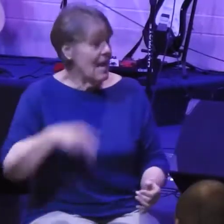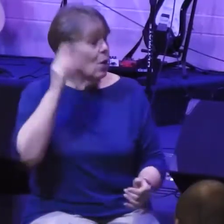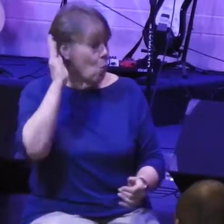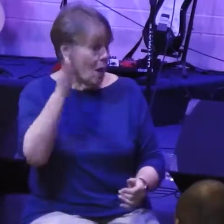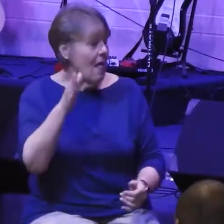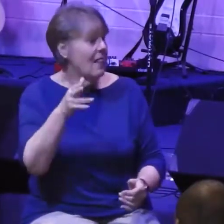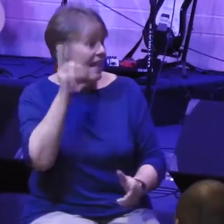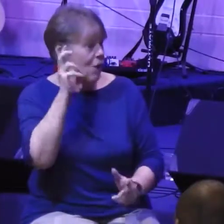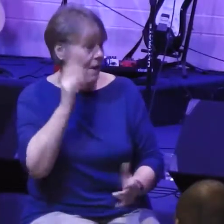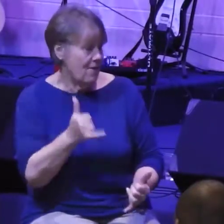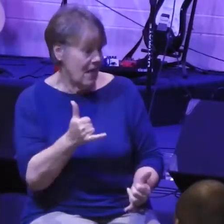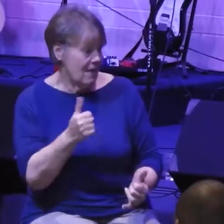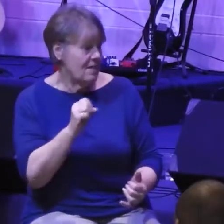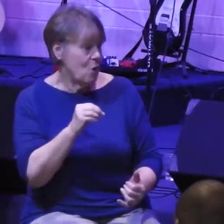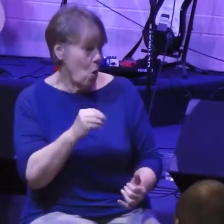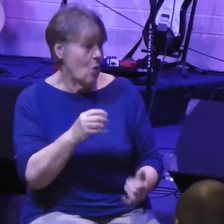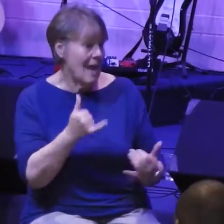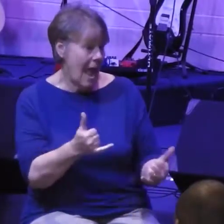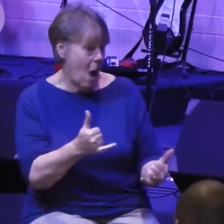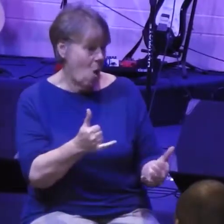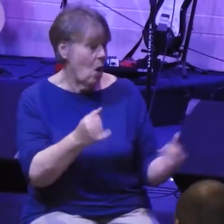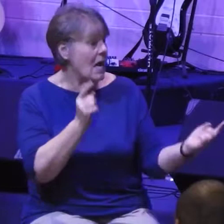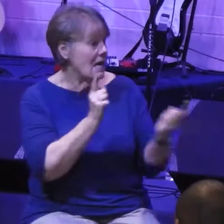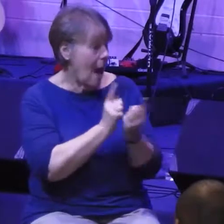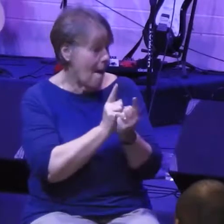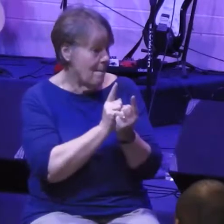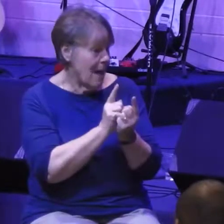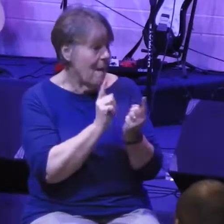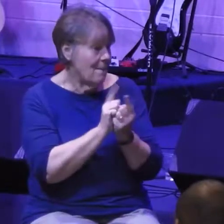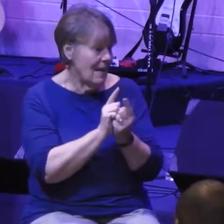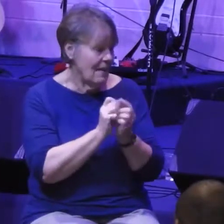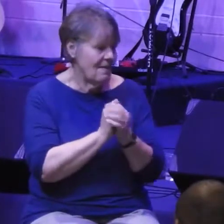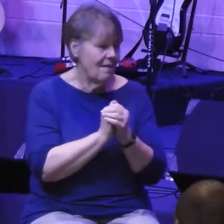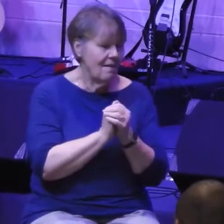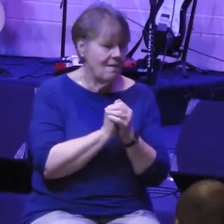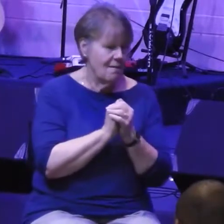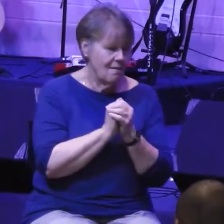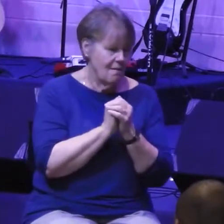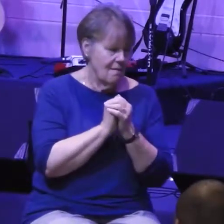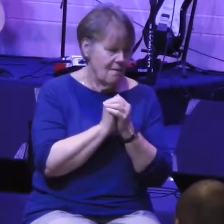let us meet together. You have to read it in that voice in order to really get the,